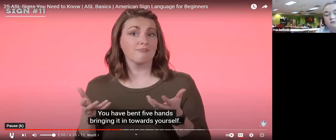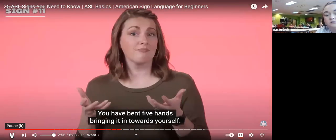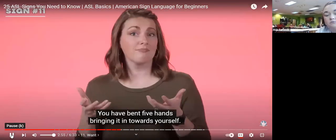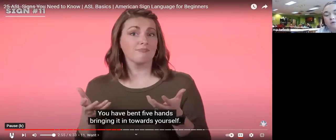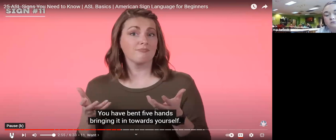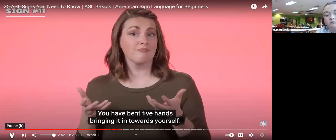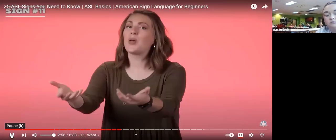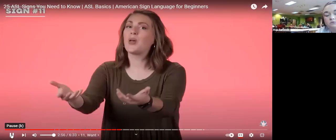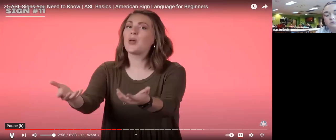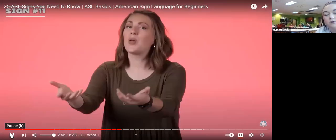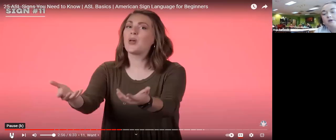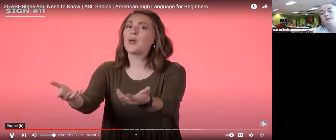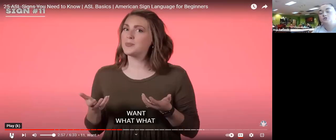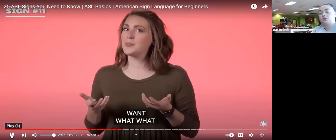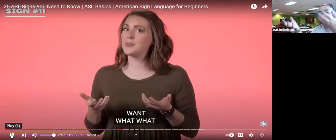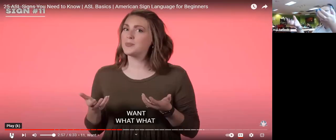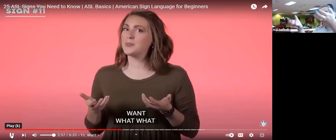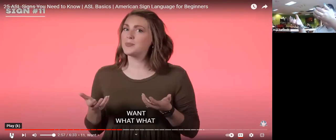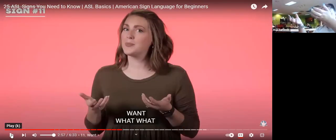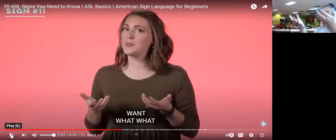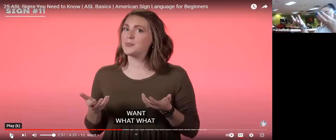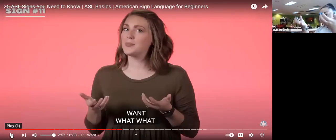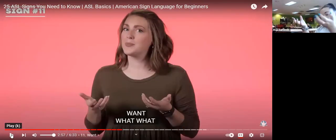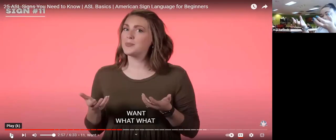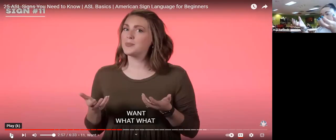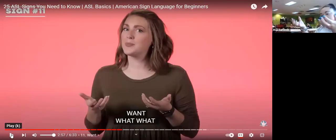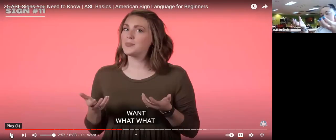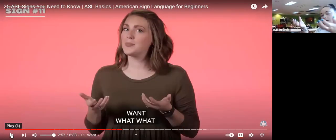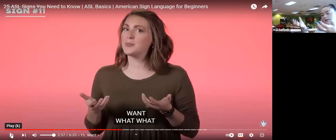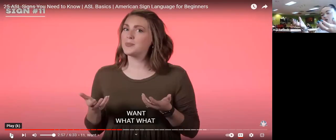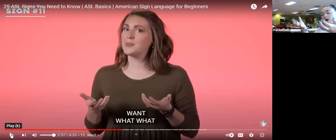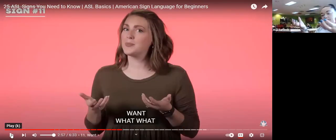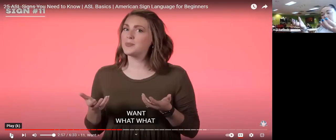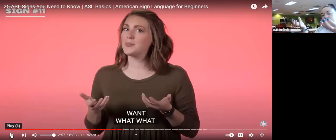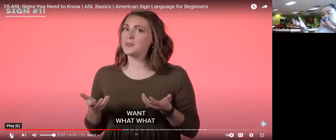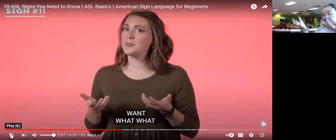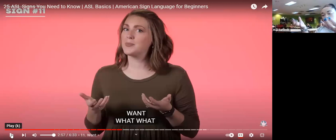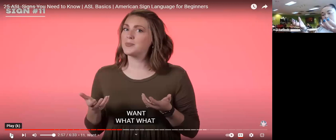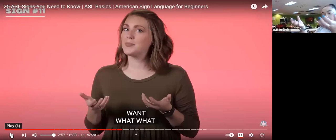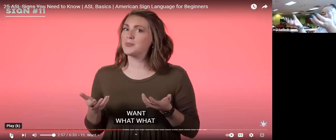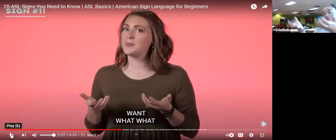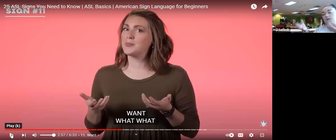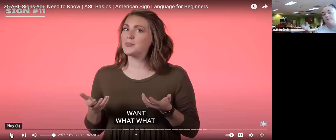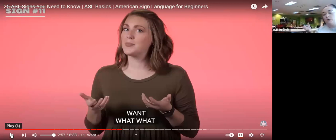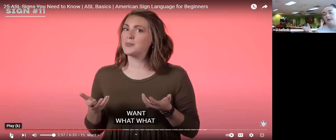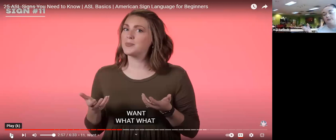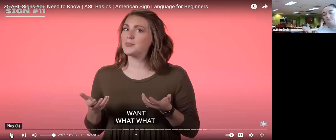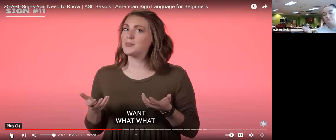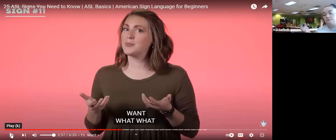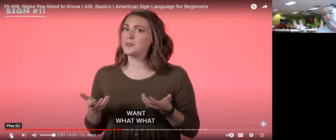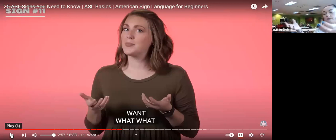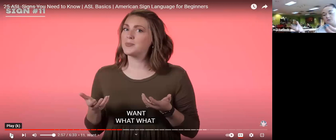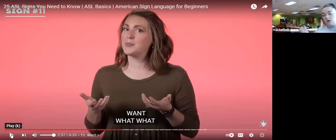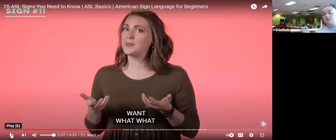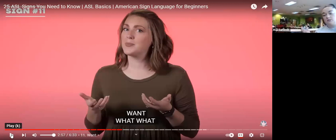towards yourself want so you're to take your fingers and you're just going to kind of bend them kind of like you're grabbing something good job and then you're just going to pull in